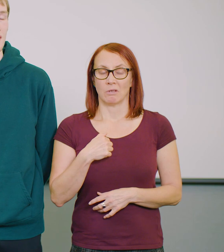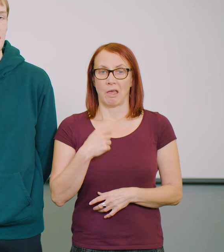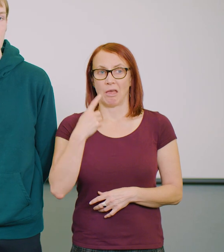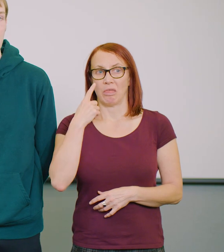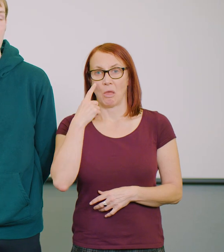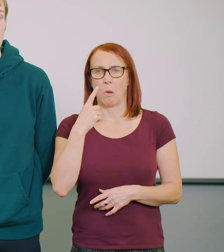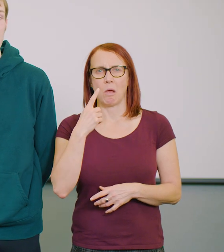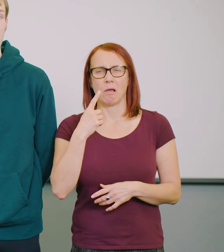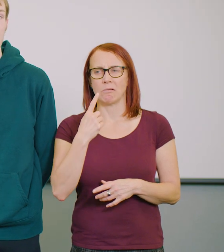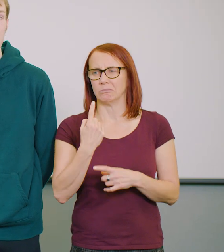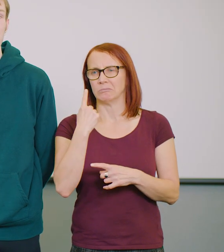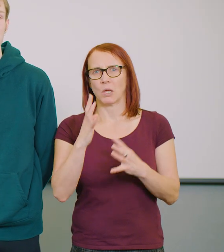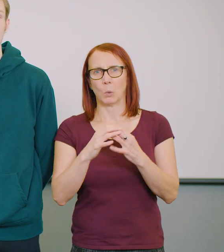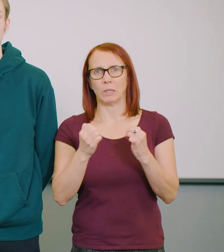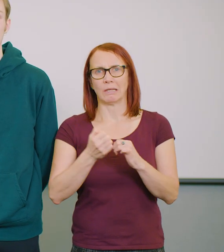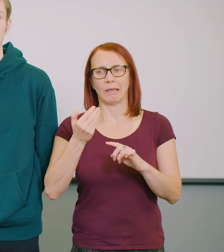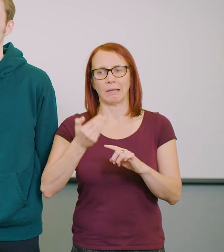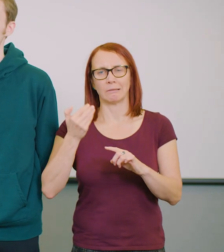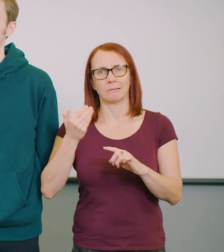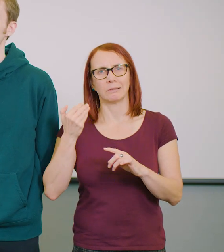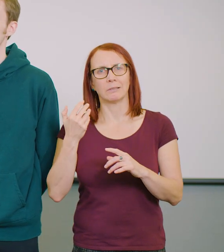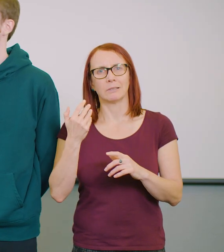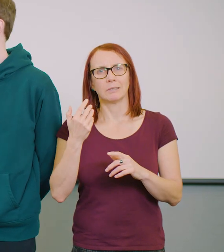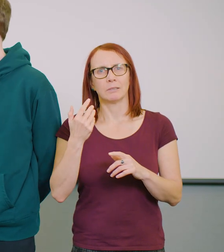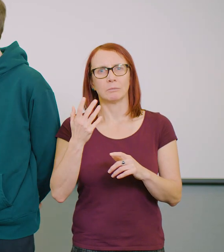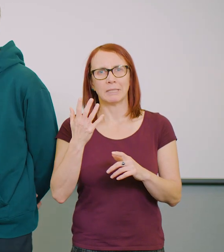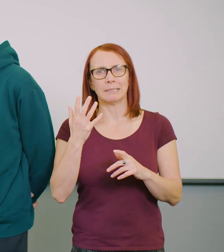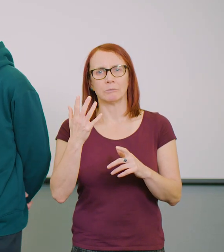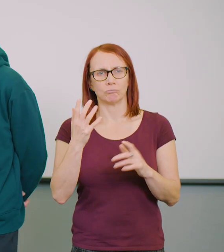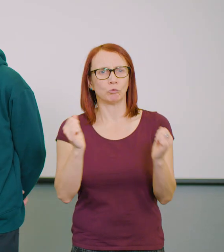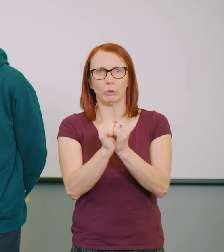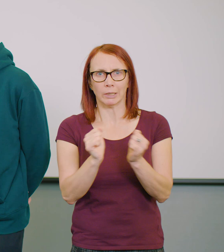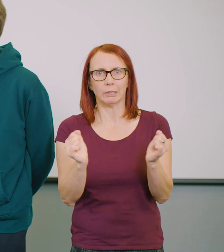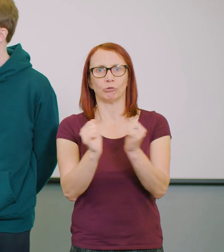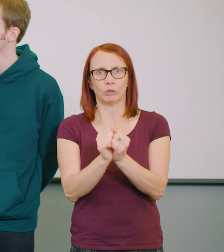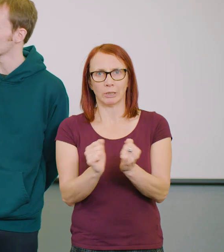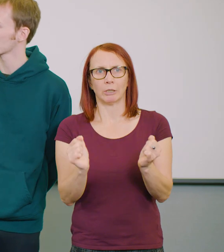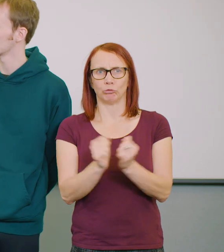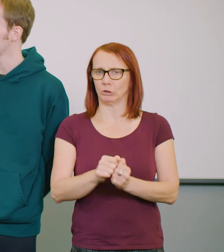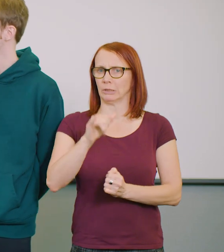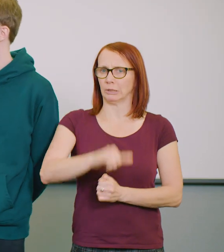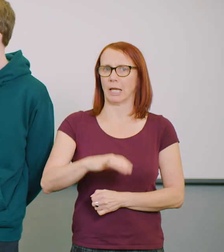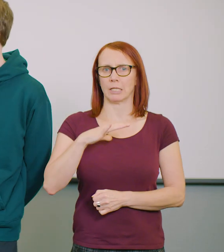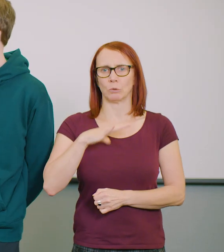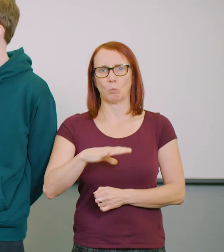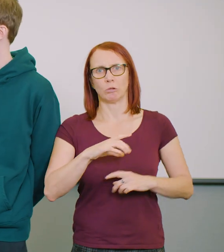The last couple of weekends has been really, everyone's been in a kind of general state of consensus. It was like, yes, we want Scotland to be sustainable and